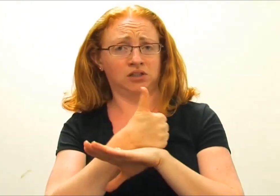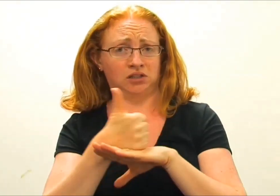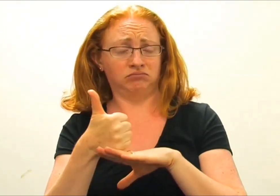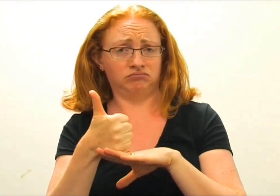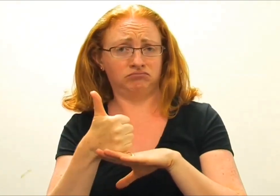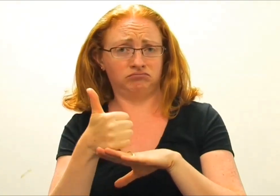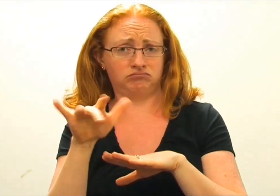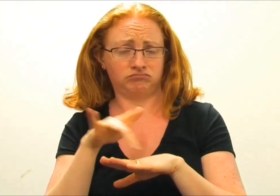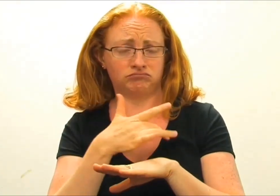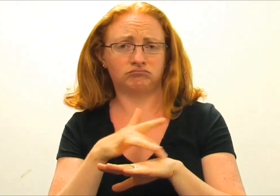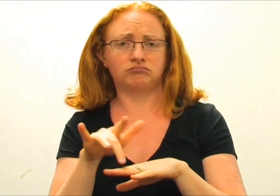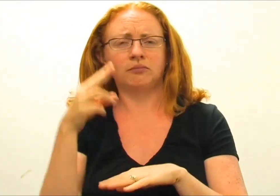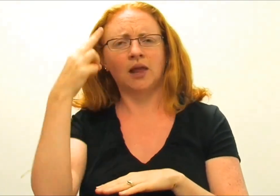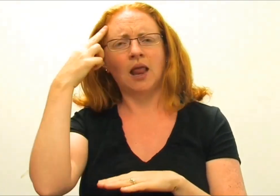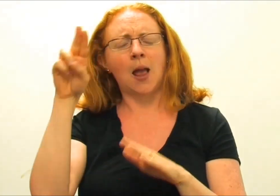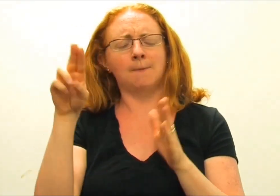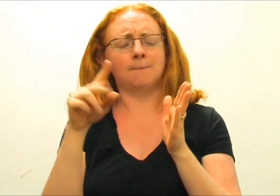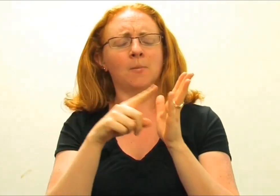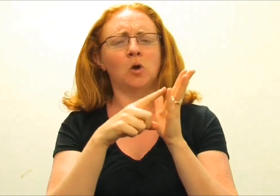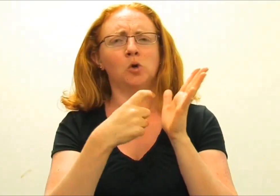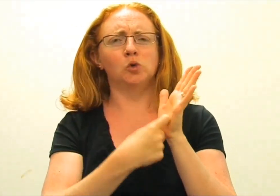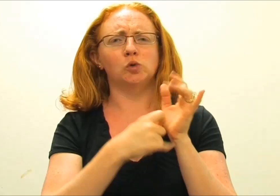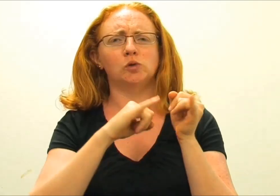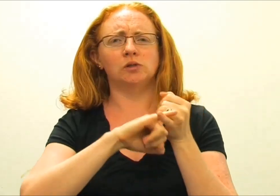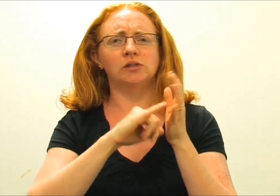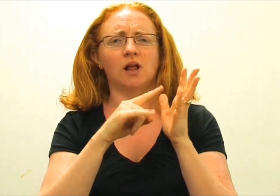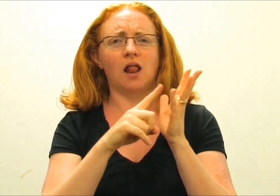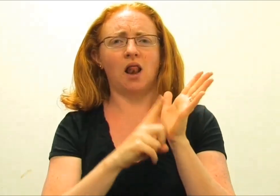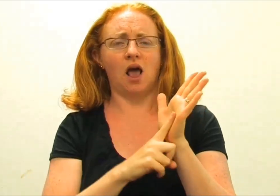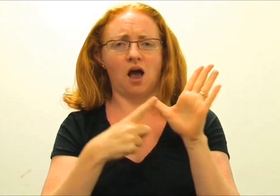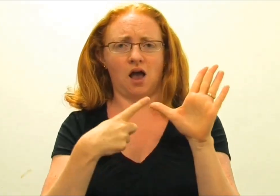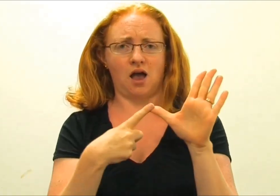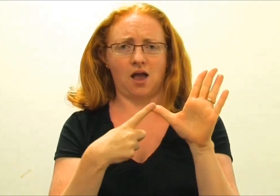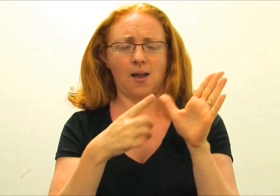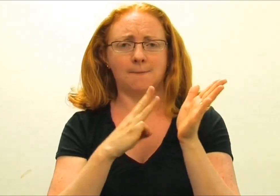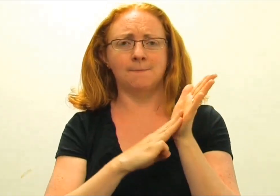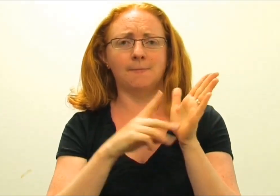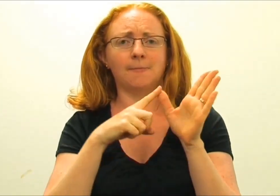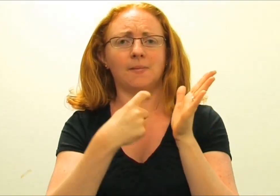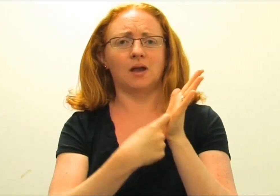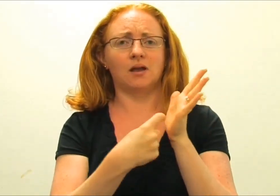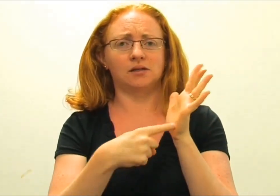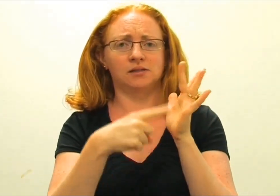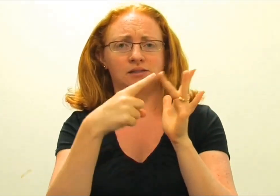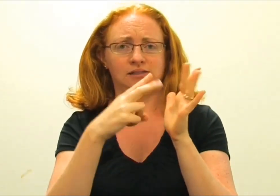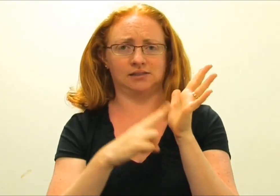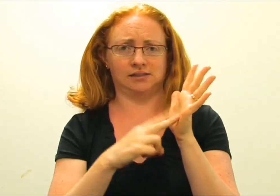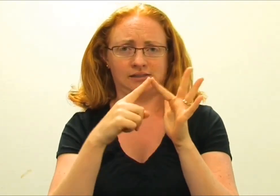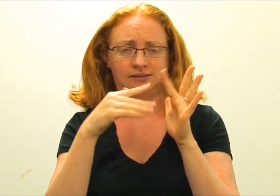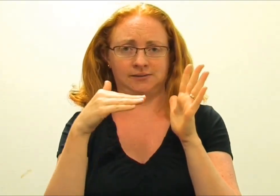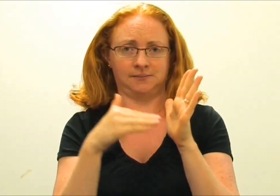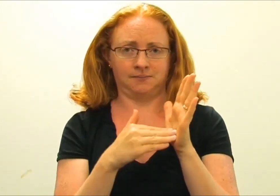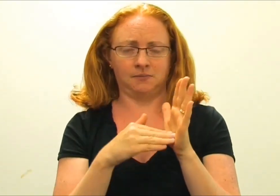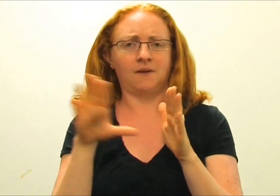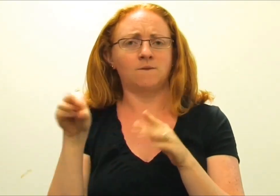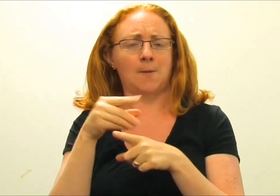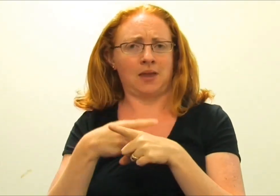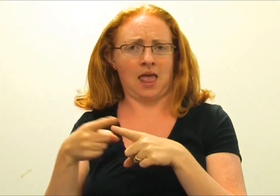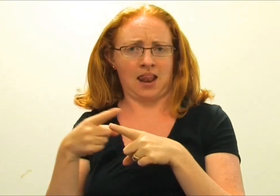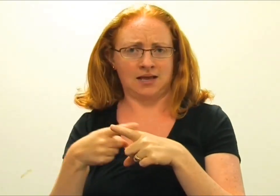and her name is Ursula Martinez and she's from